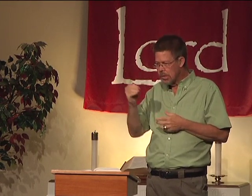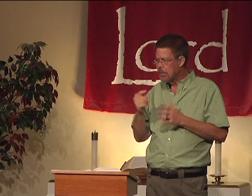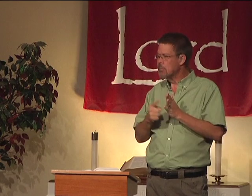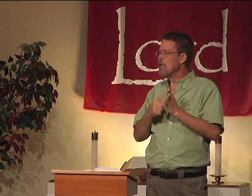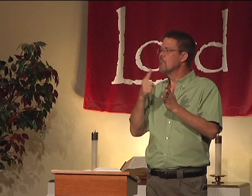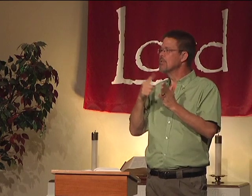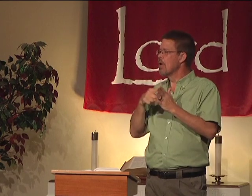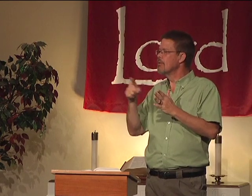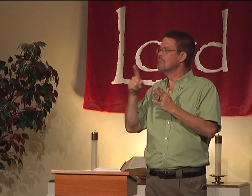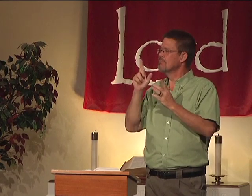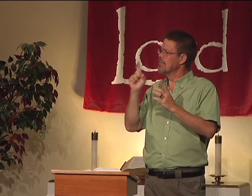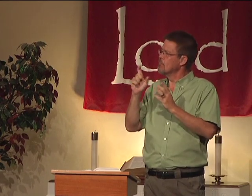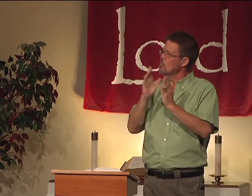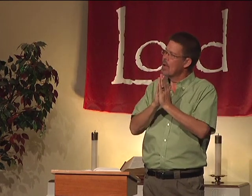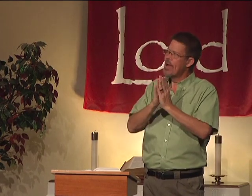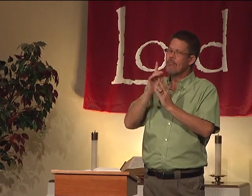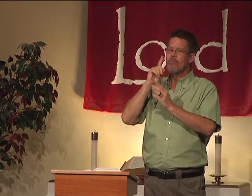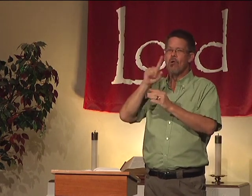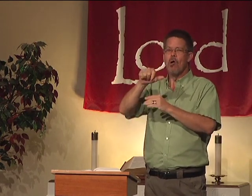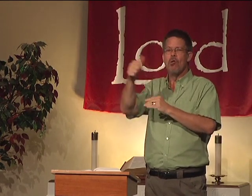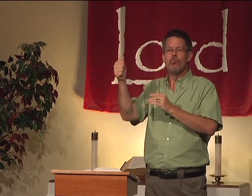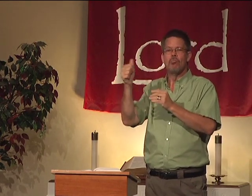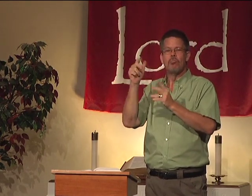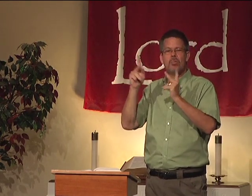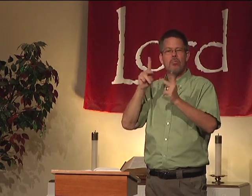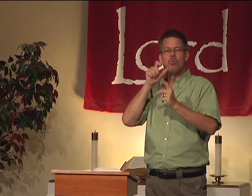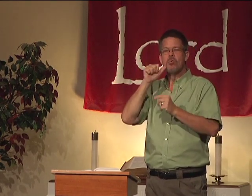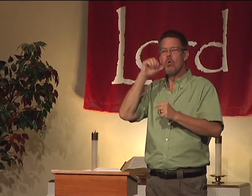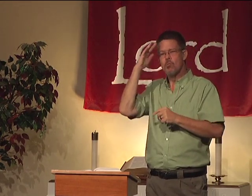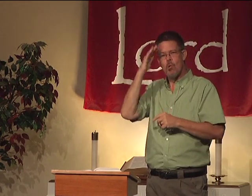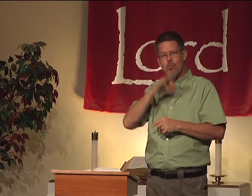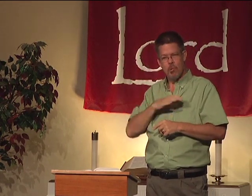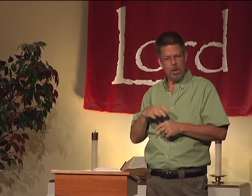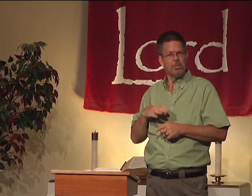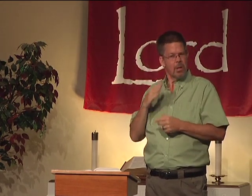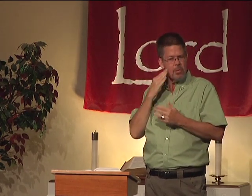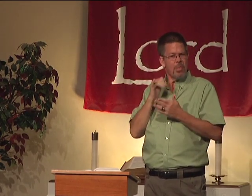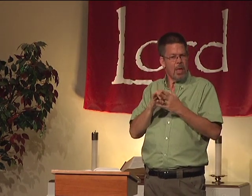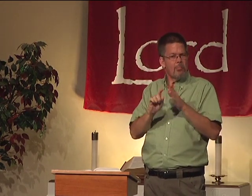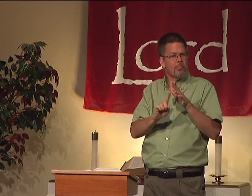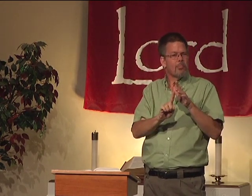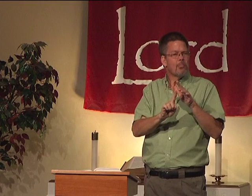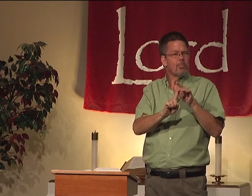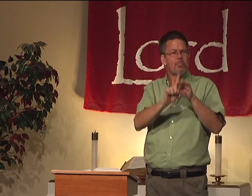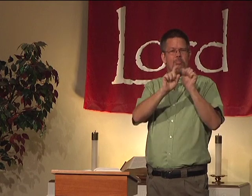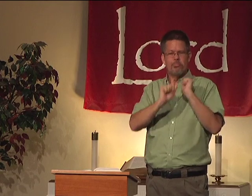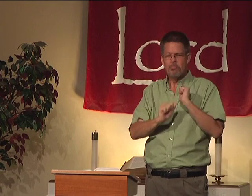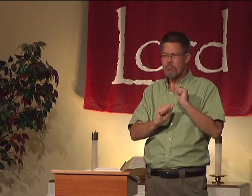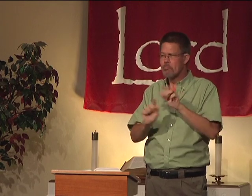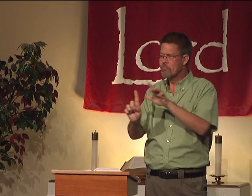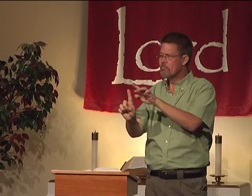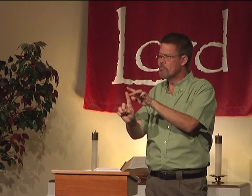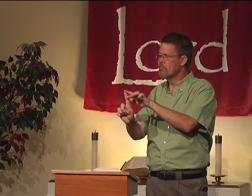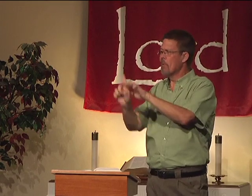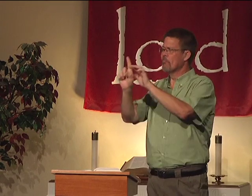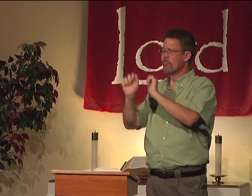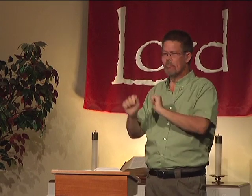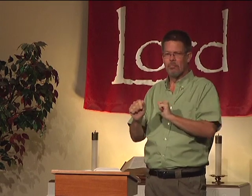One percent, sometimes, oh, I need prayer for other people who don't know Christ. That does pop up